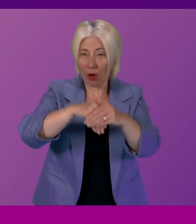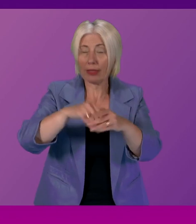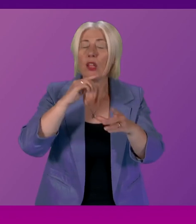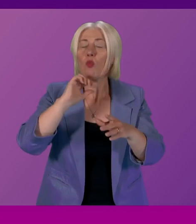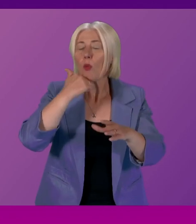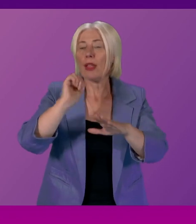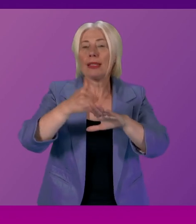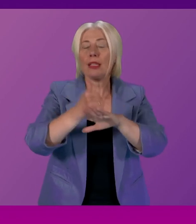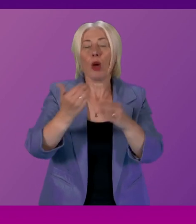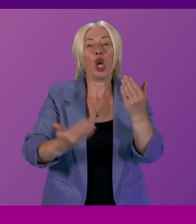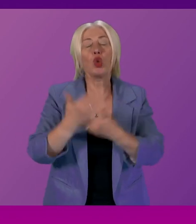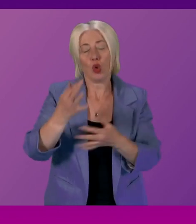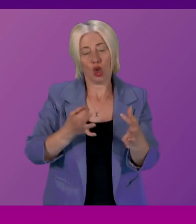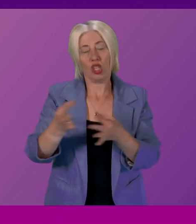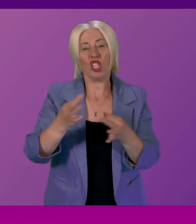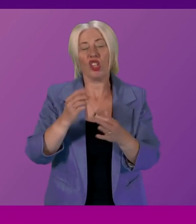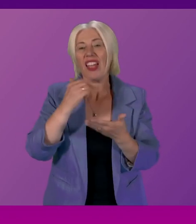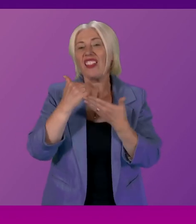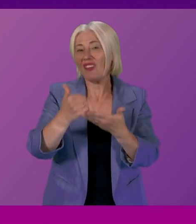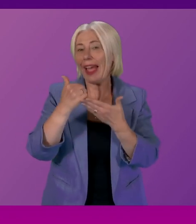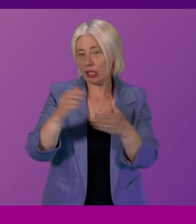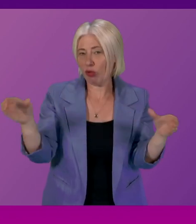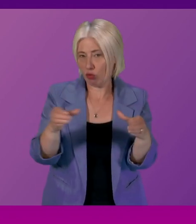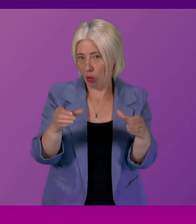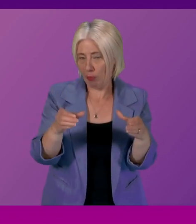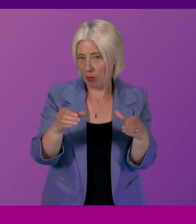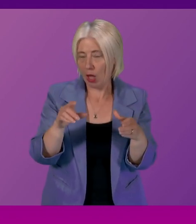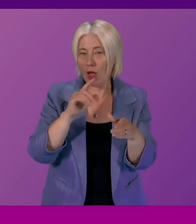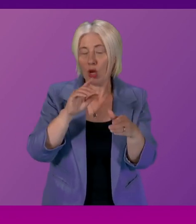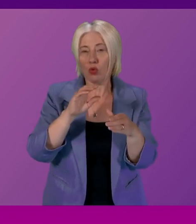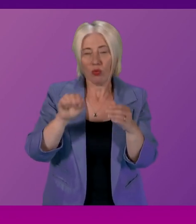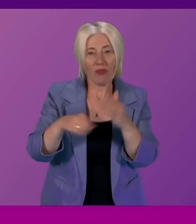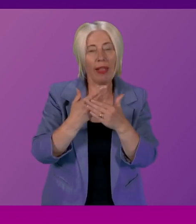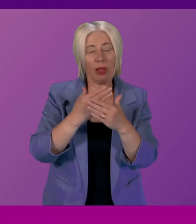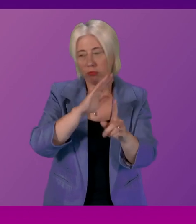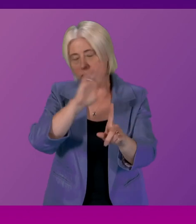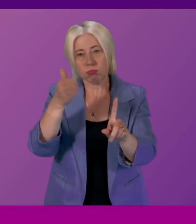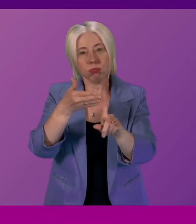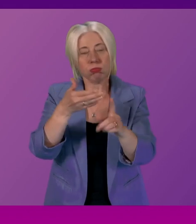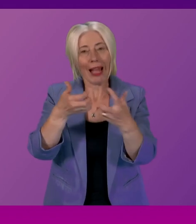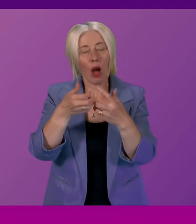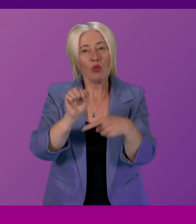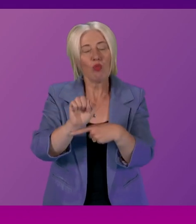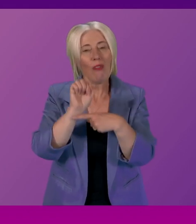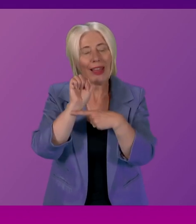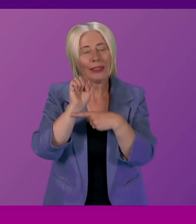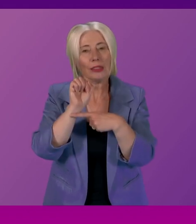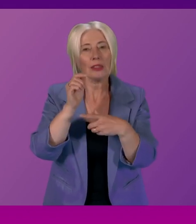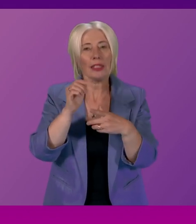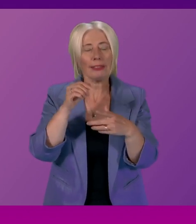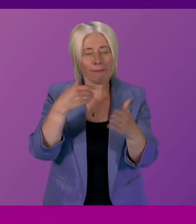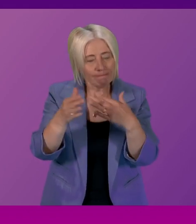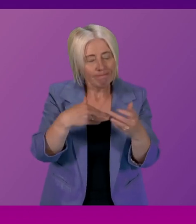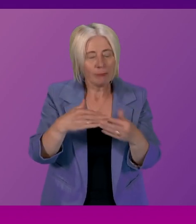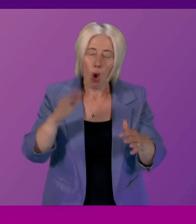establish a new strategic advisory group to review and further develop our approach to preventing and tackling all forms